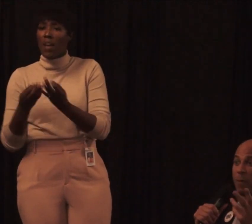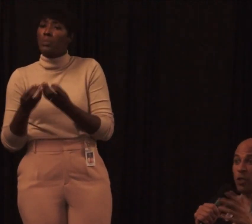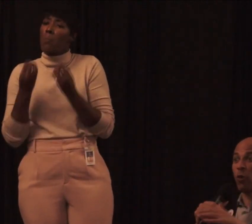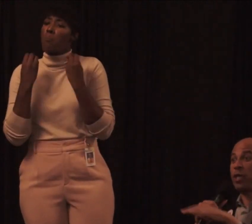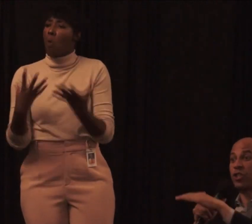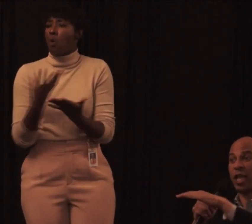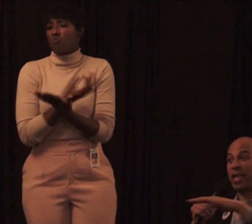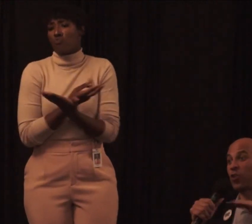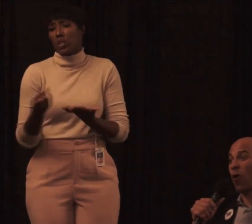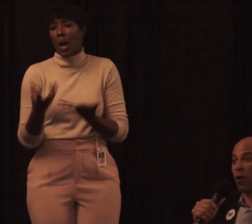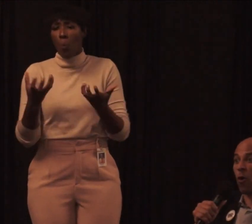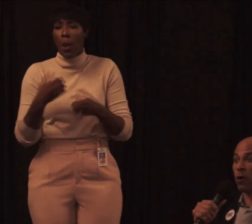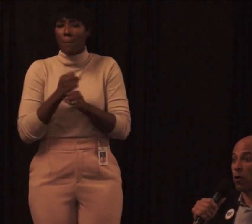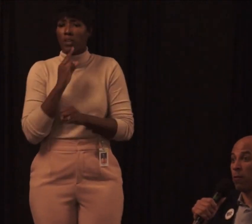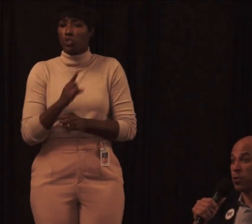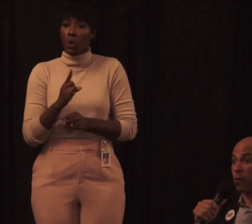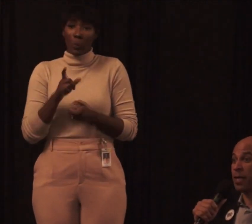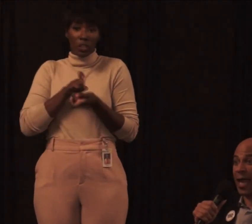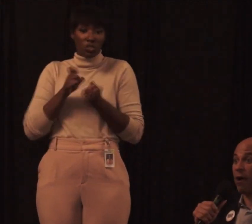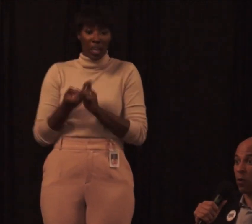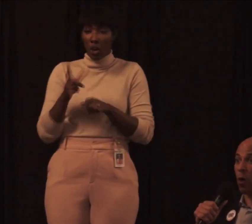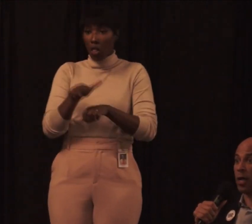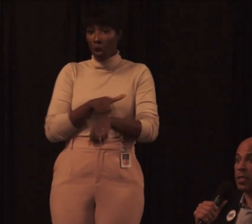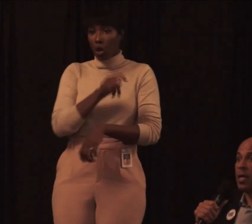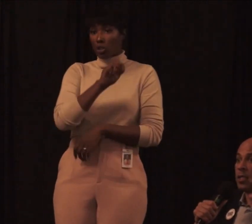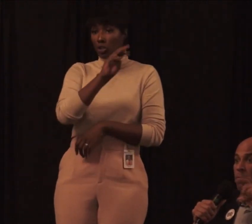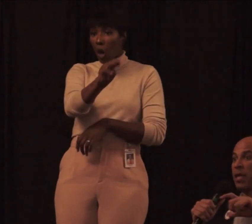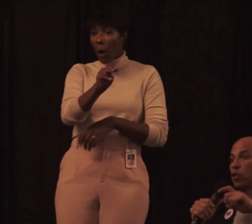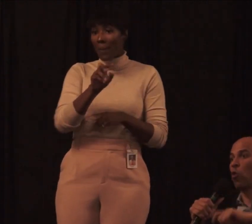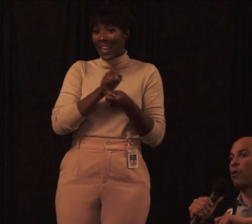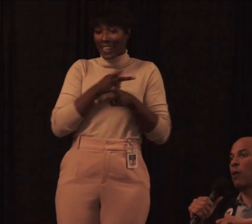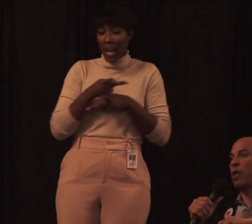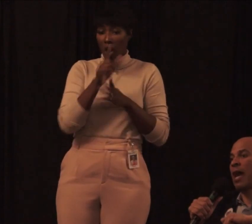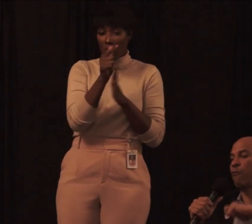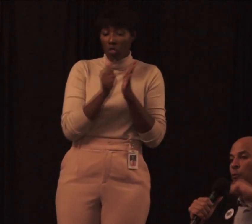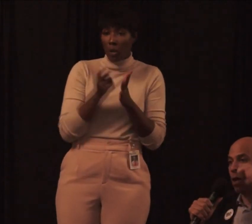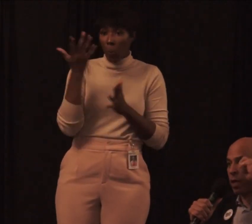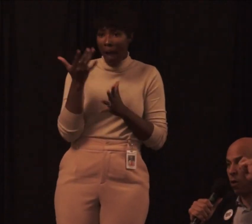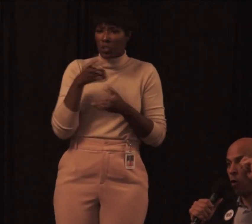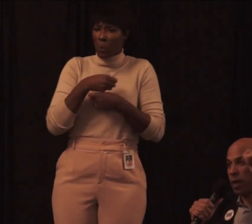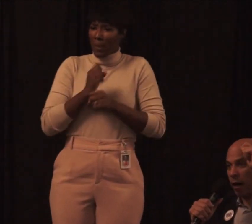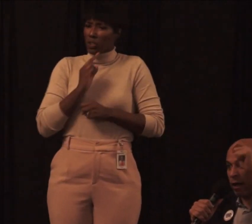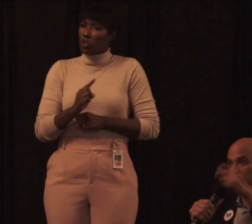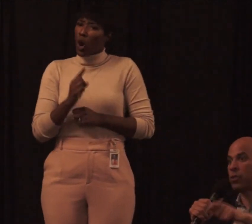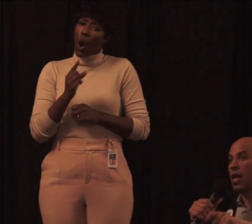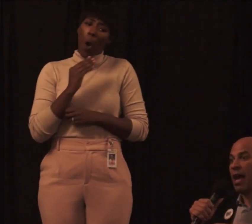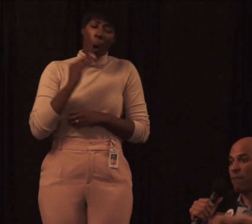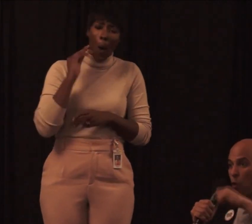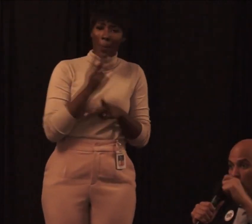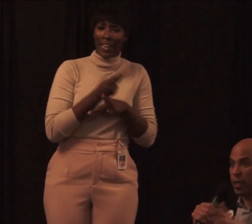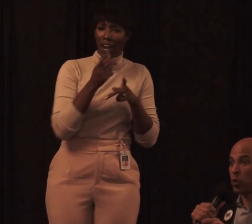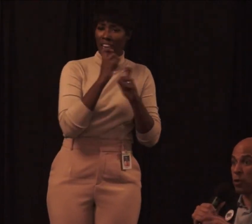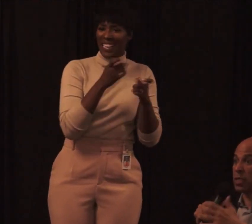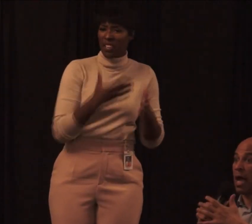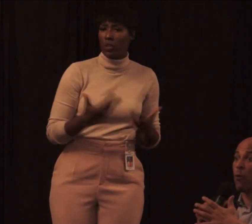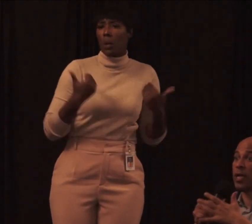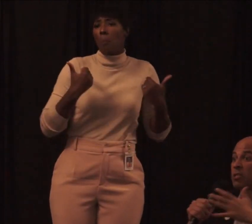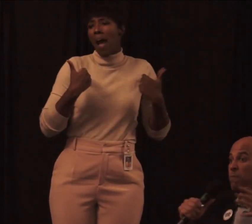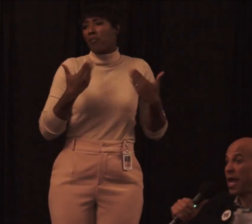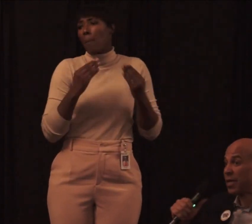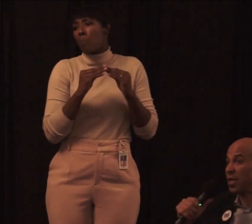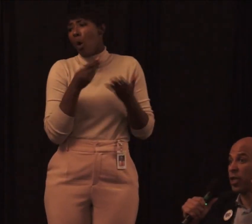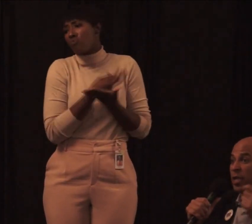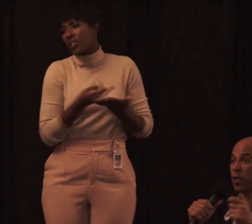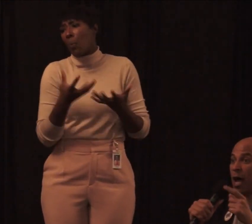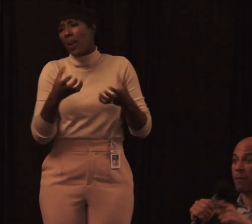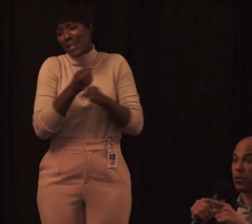I want to make sure we change our long-term care laws to make sure that home caregivers have more resources. I want